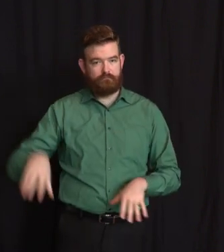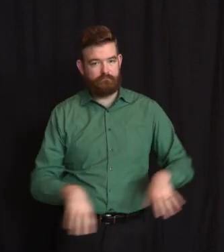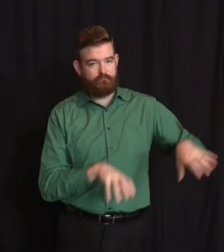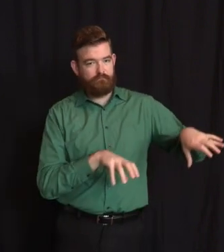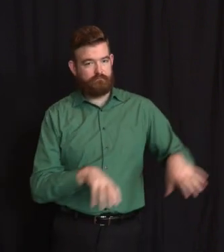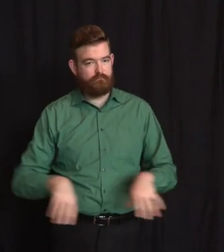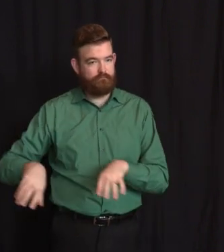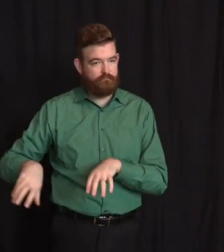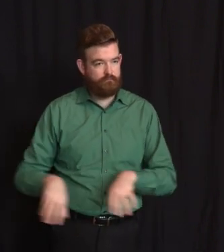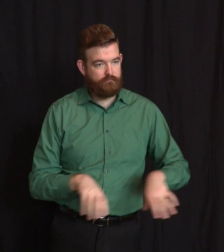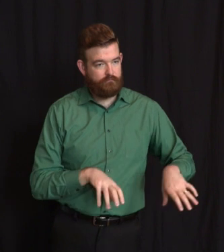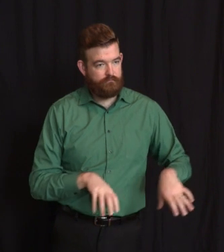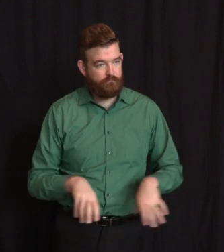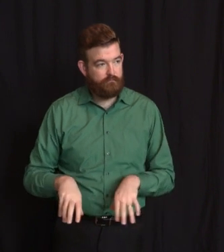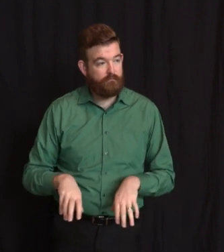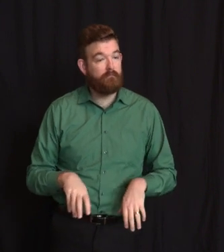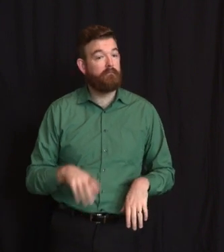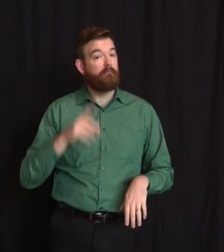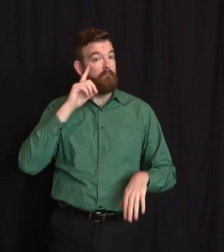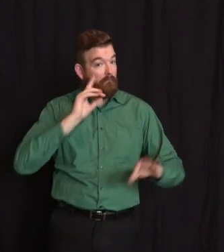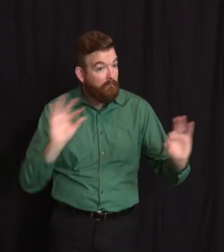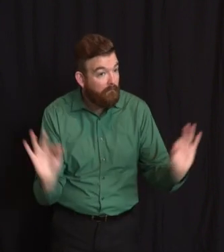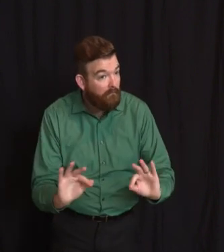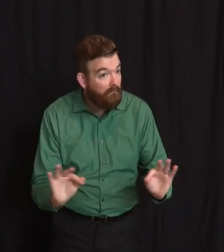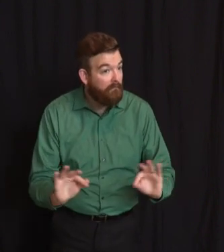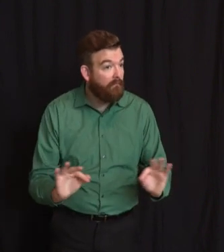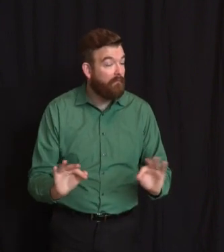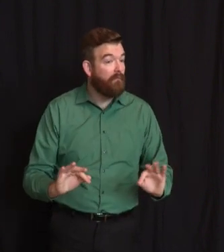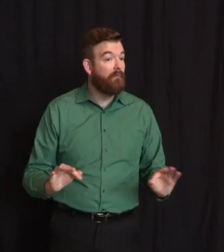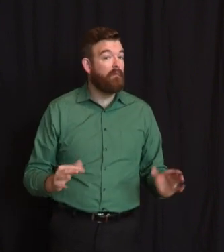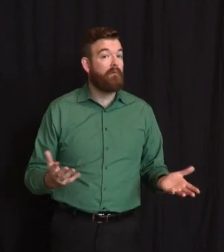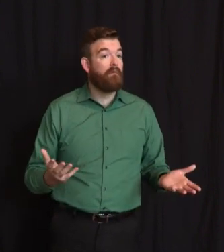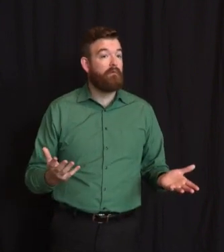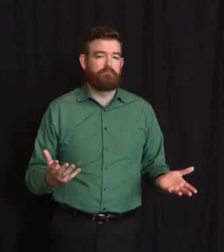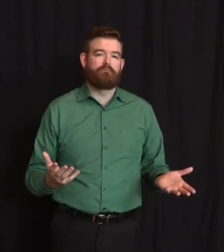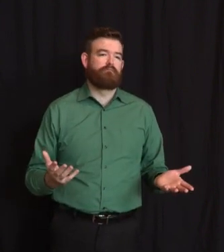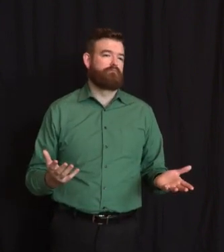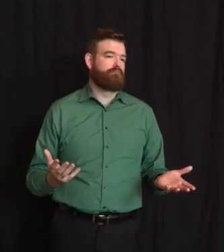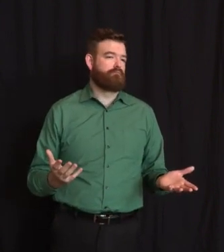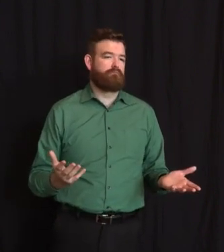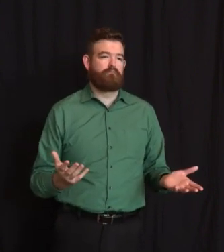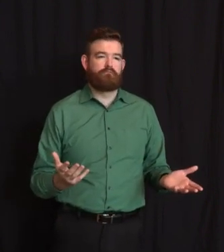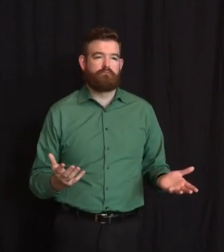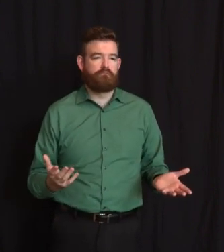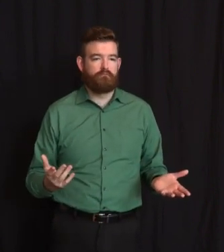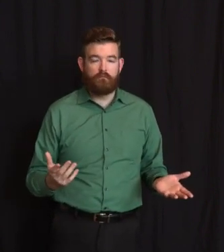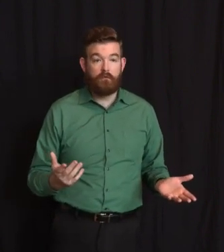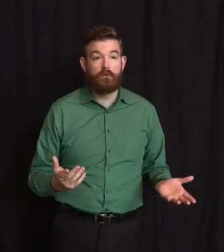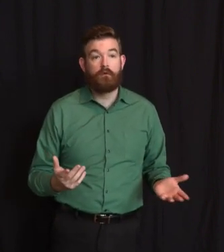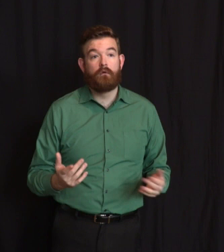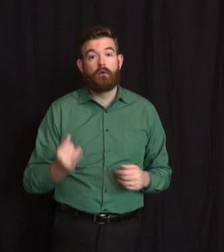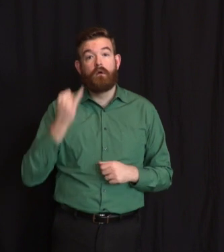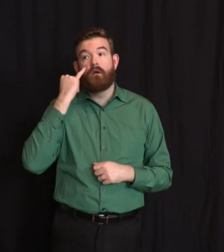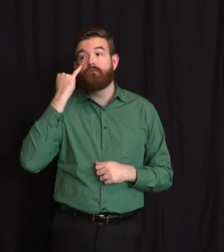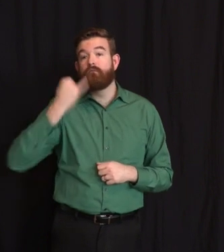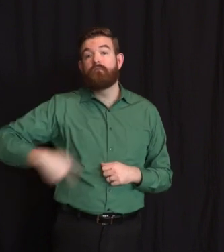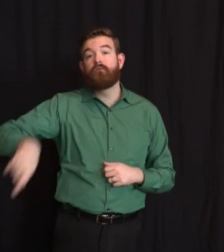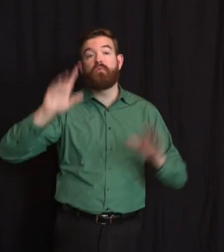If we do, then that map before us will get bright red once again. And if that happens, our health care system, no matter how great a job